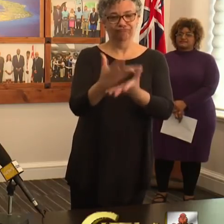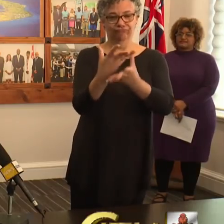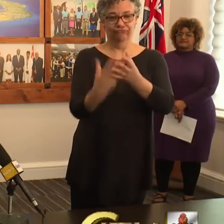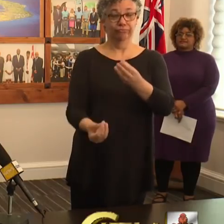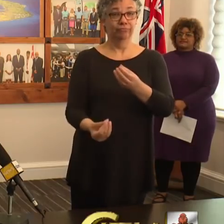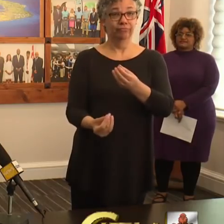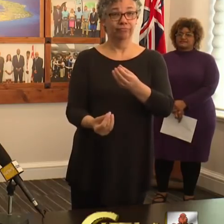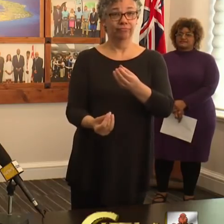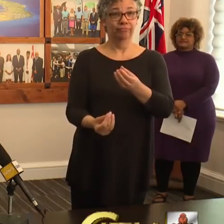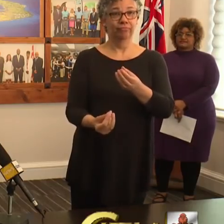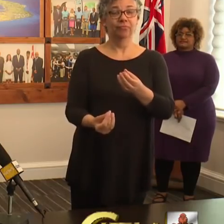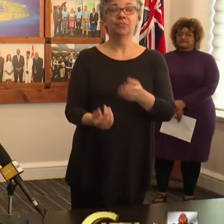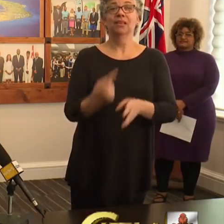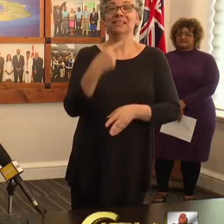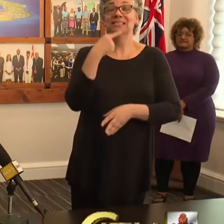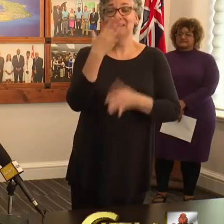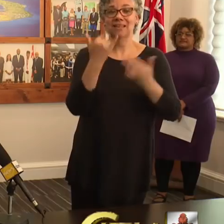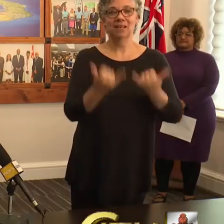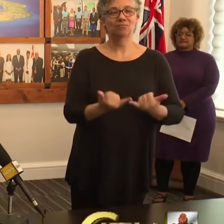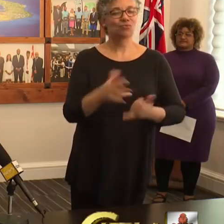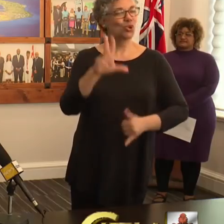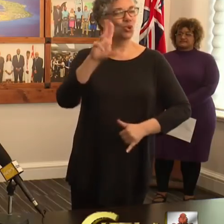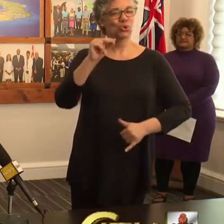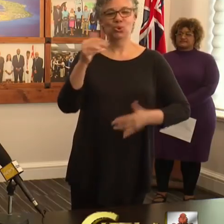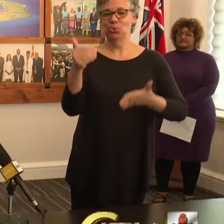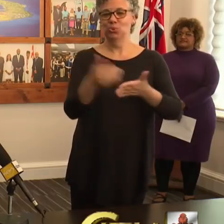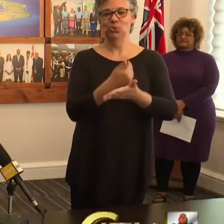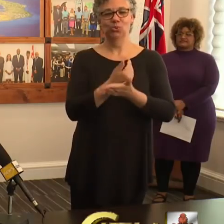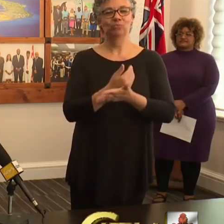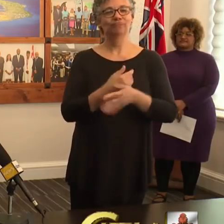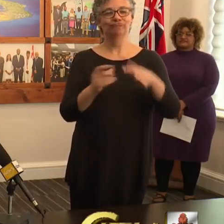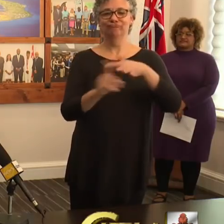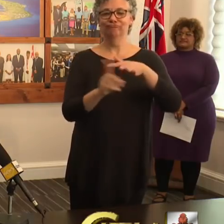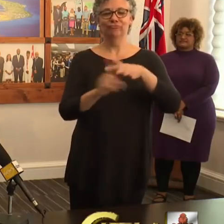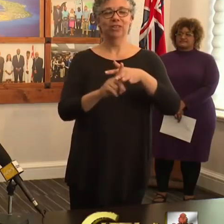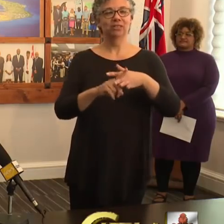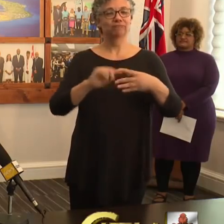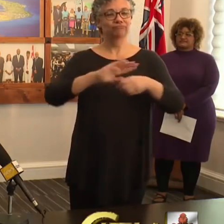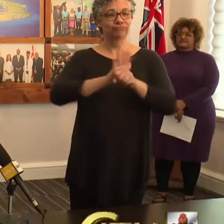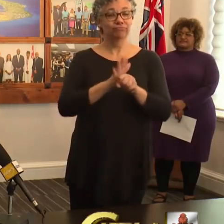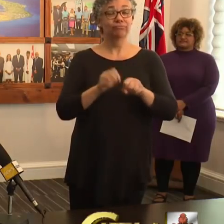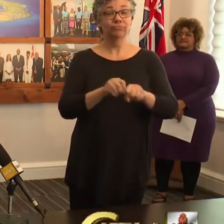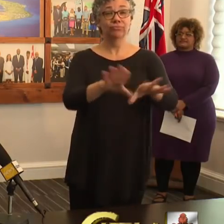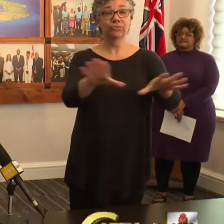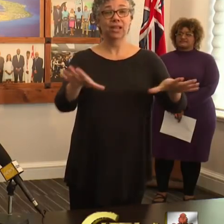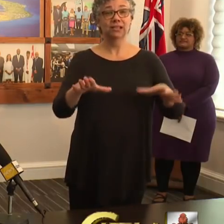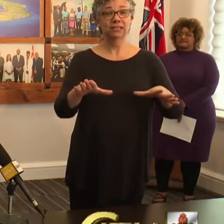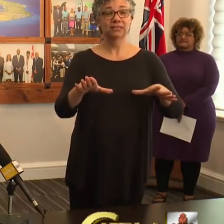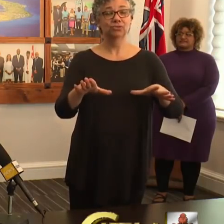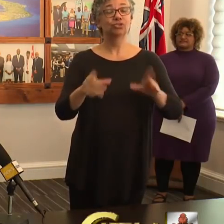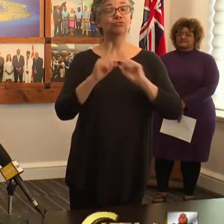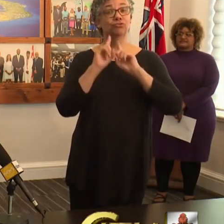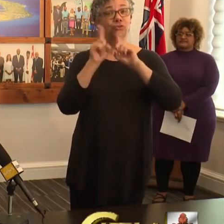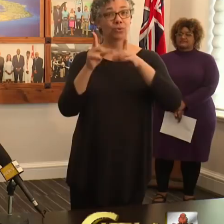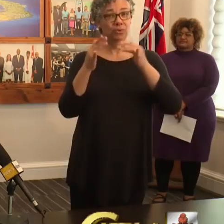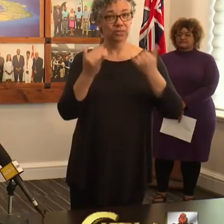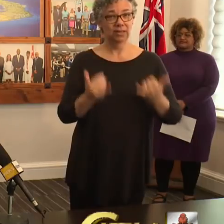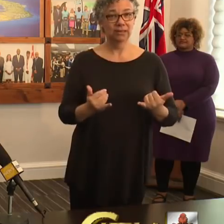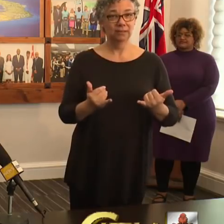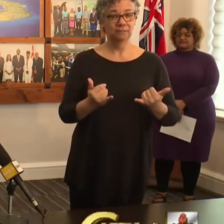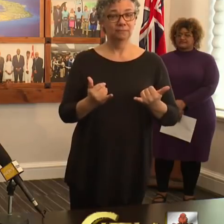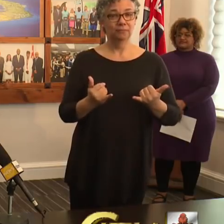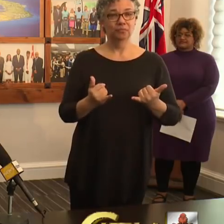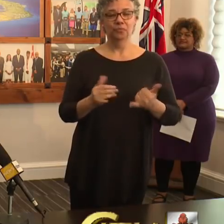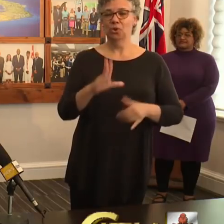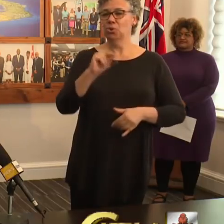Today, I can confirm that there are no new confirmed cases of COVID-19 in Bermuda to report at this time, as